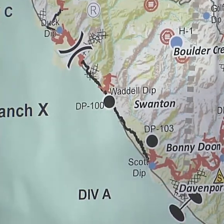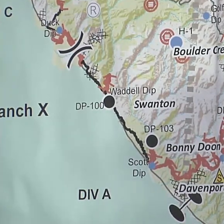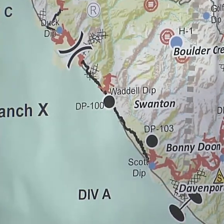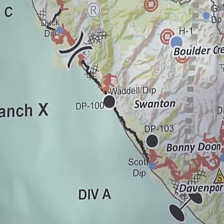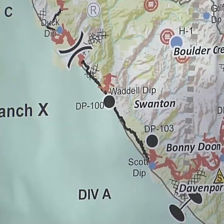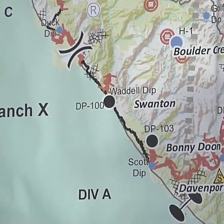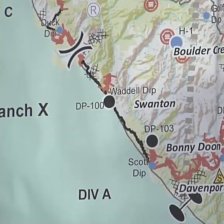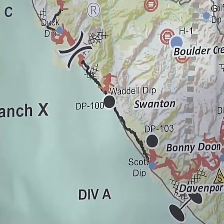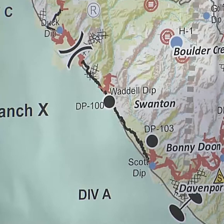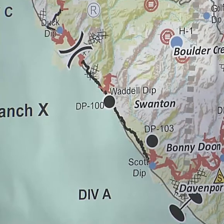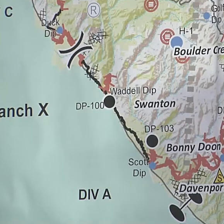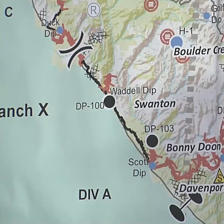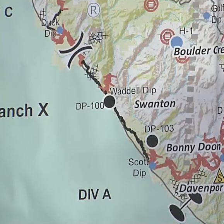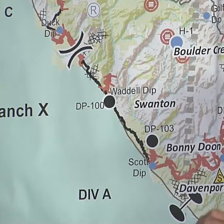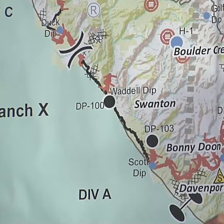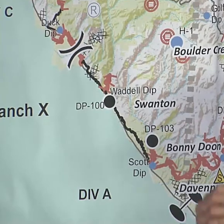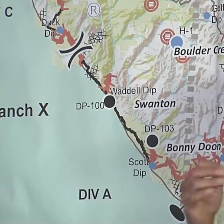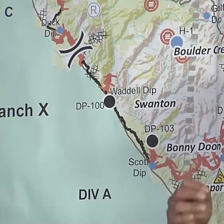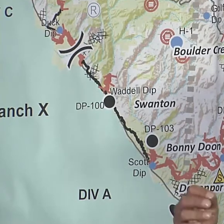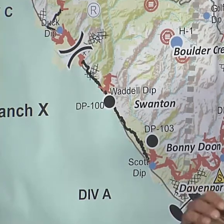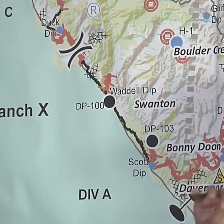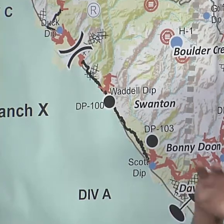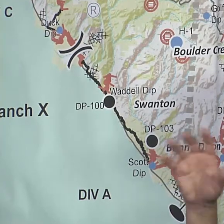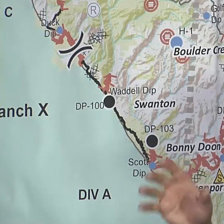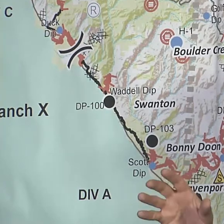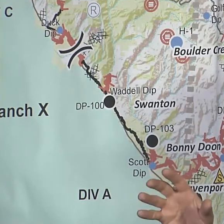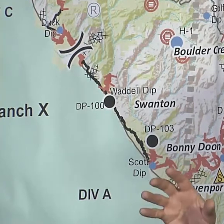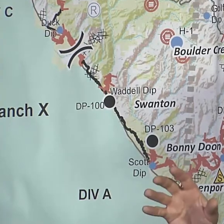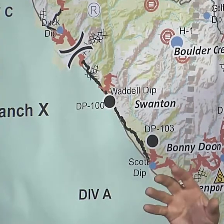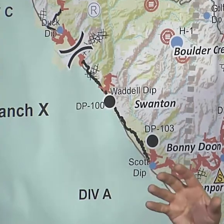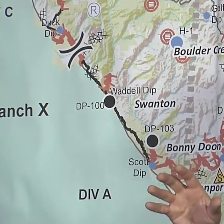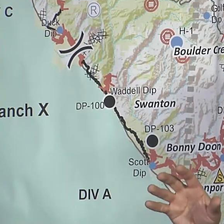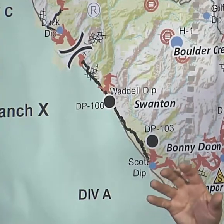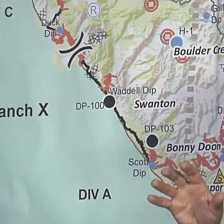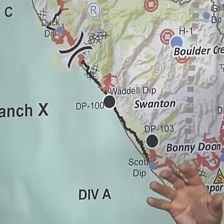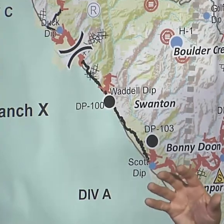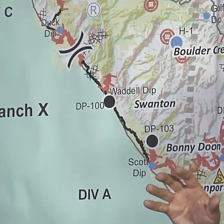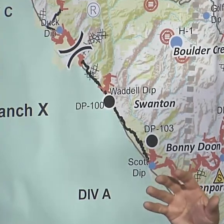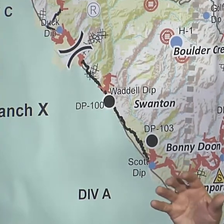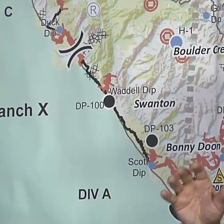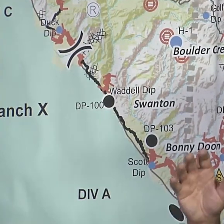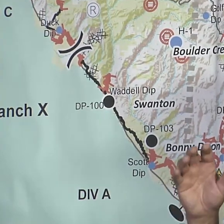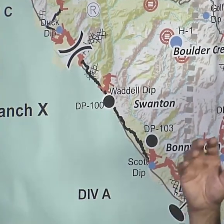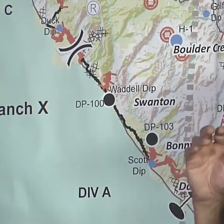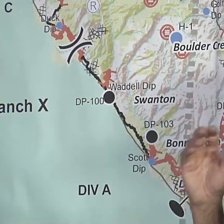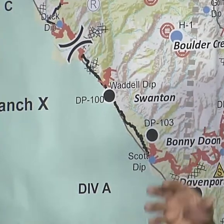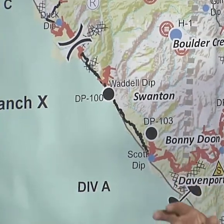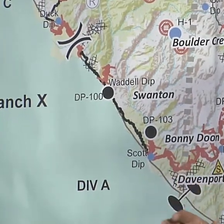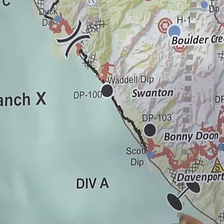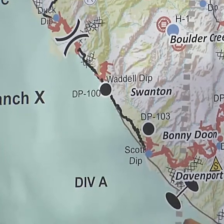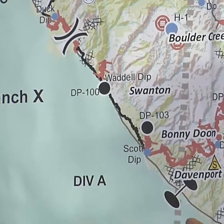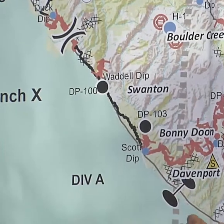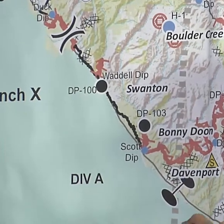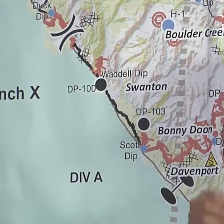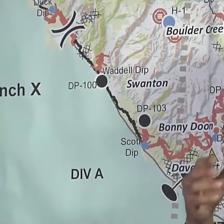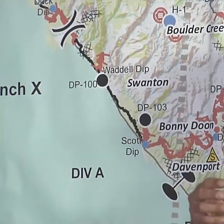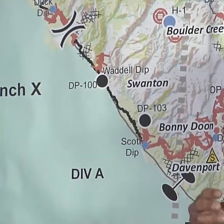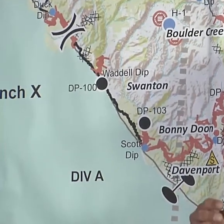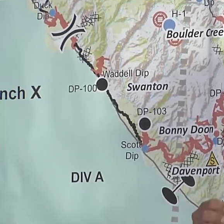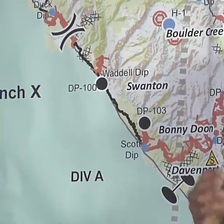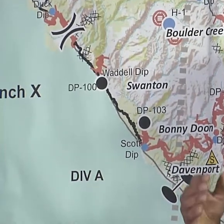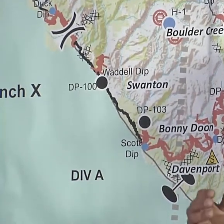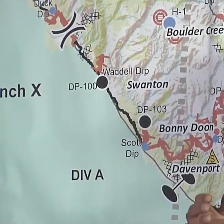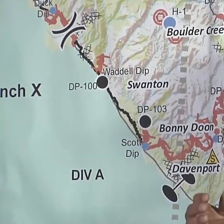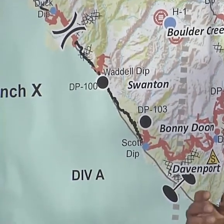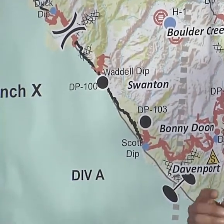the fire around the community of Felton. That will then button up that part of the fire above Felton. So that is excellent news. It's going to take